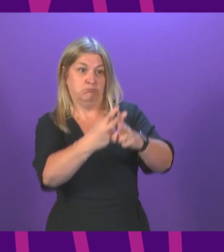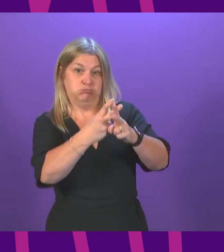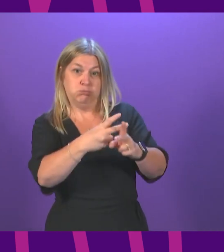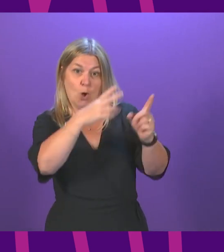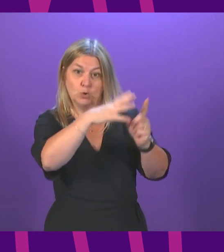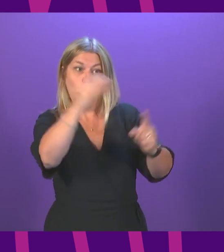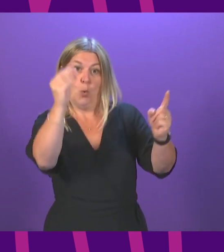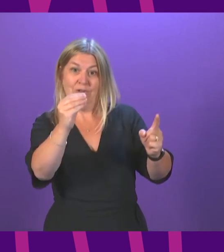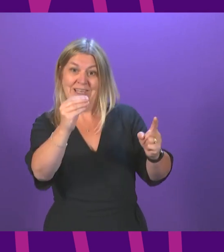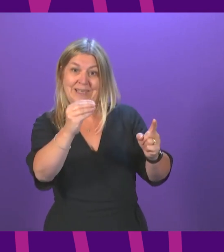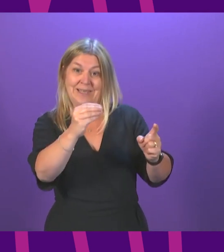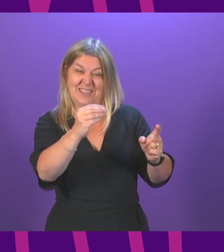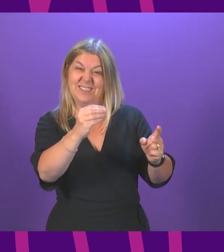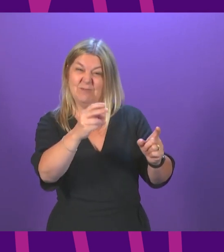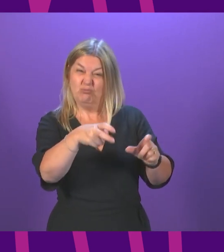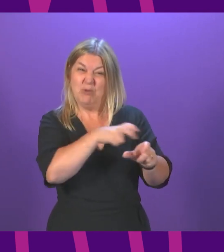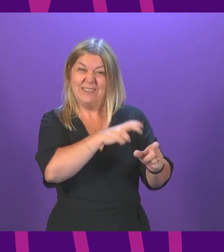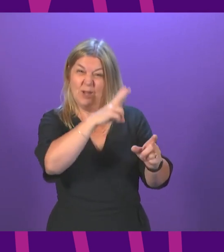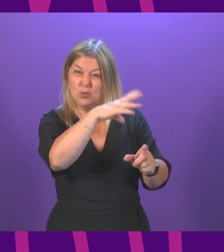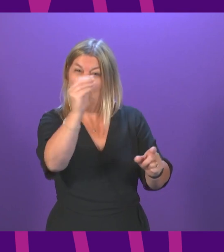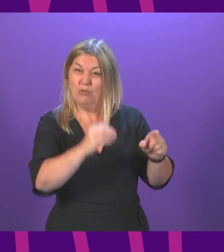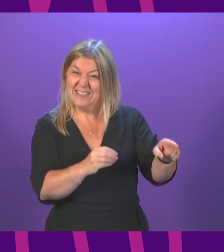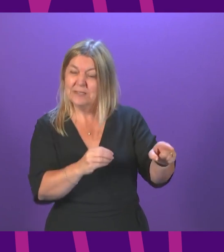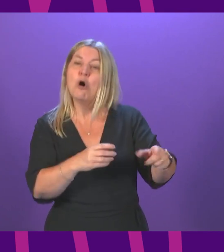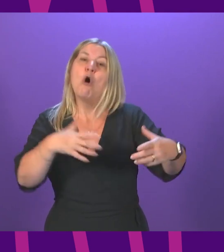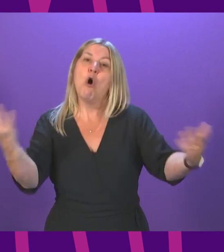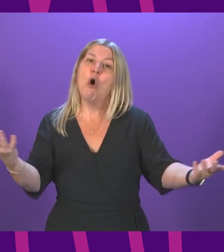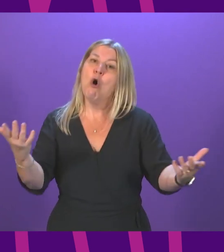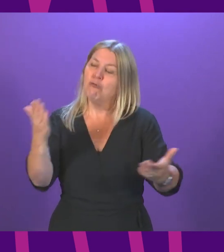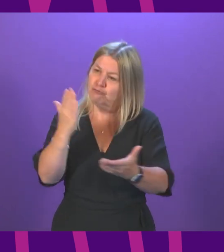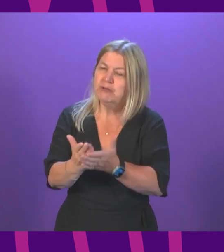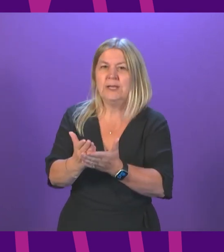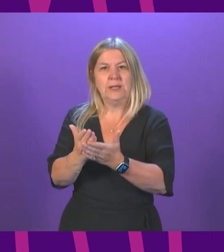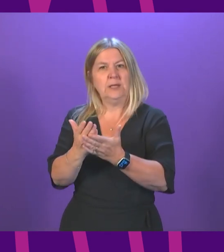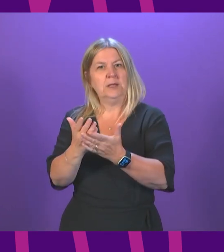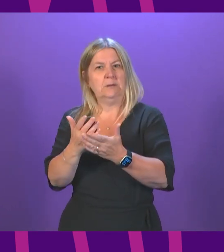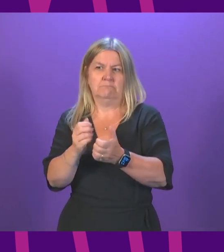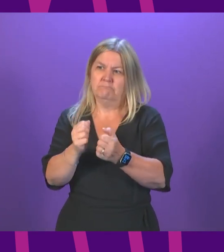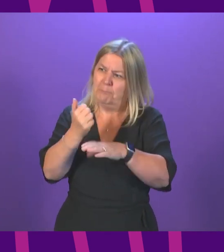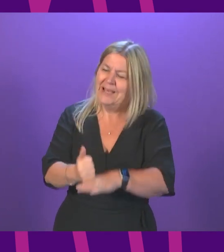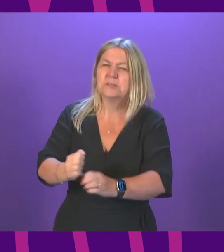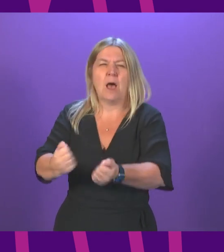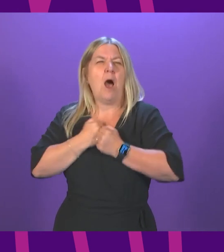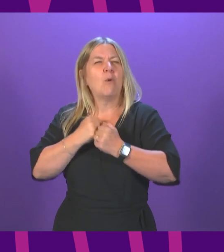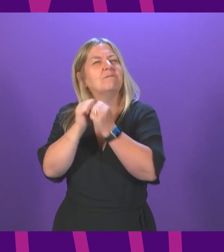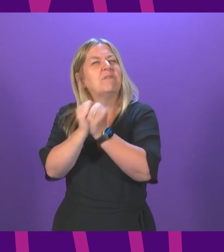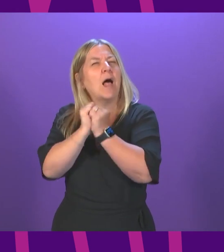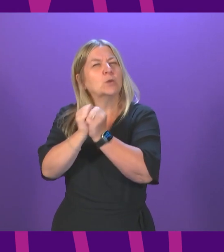if we want to be governed as a country by governments we elect ourselves based on the values that most of us in Scotland hold dear.